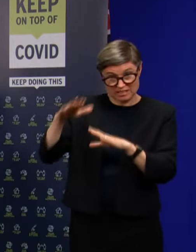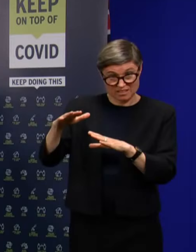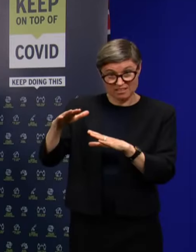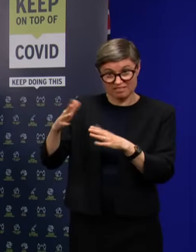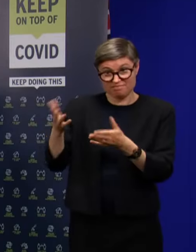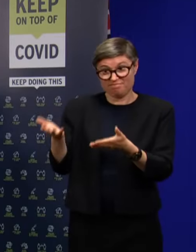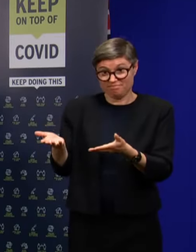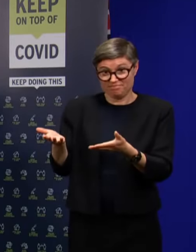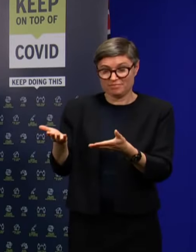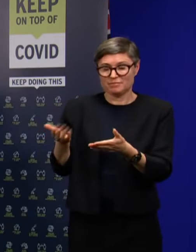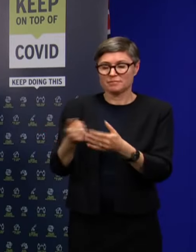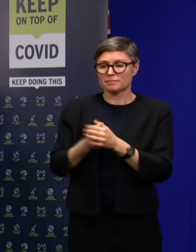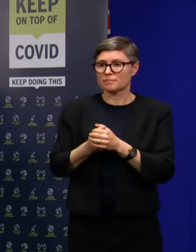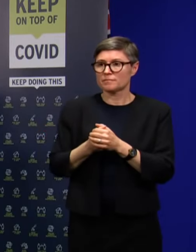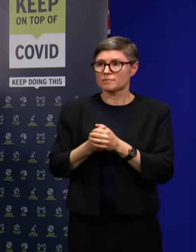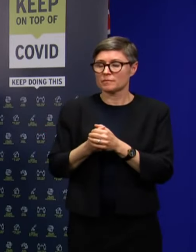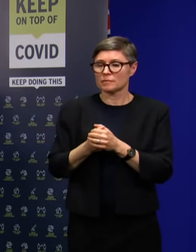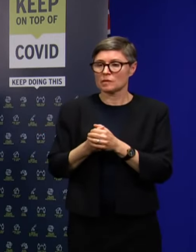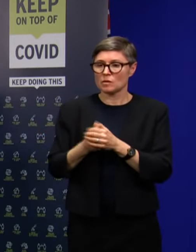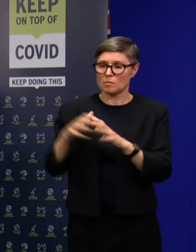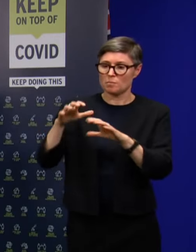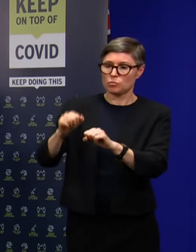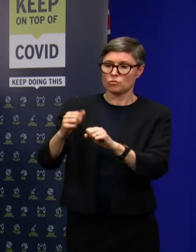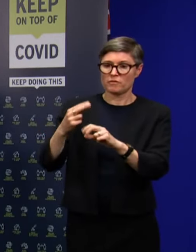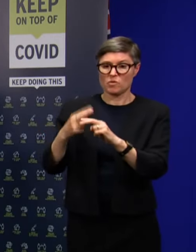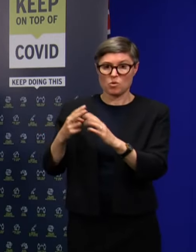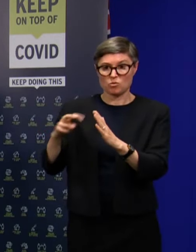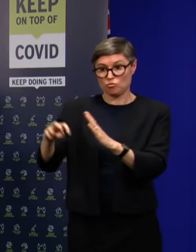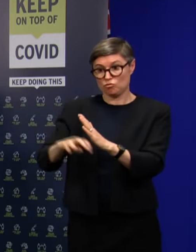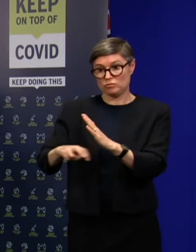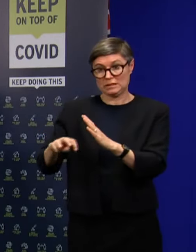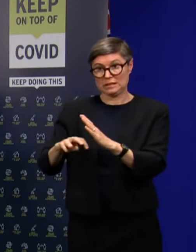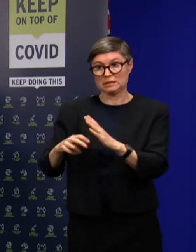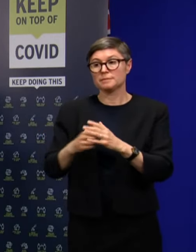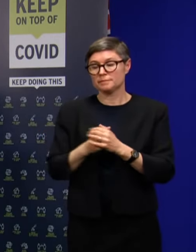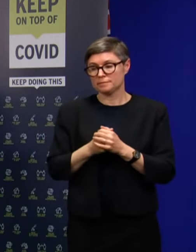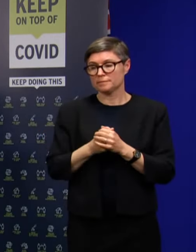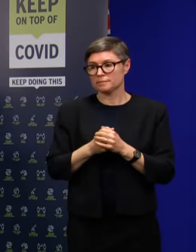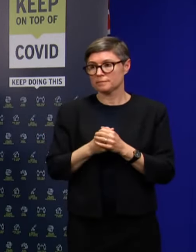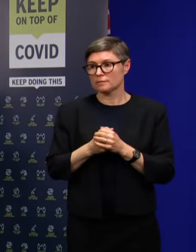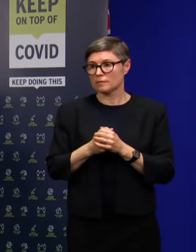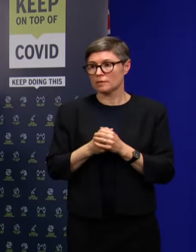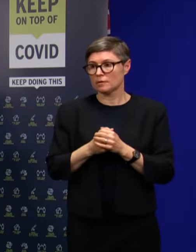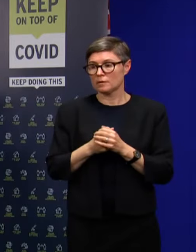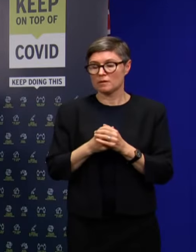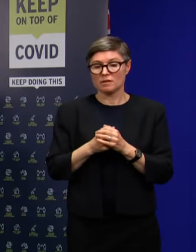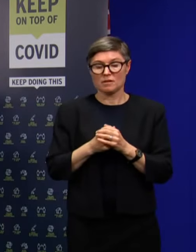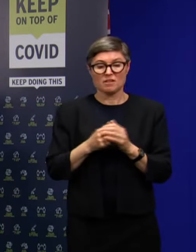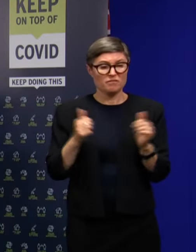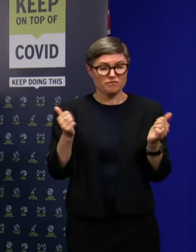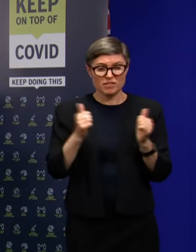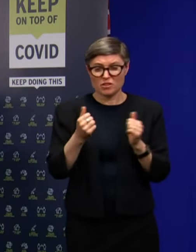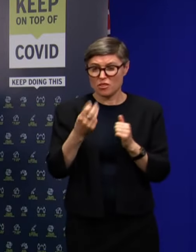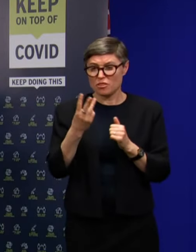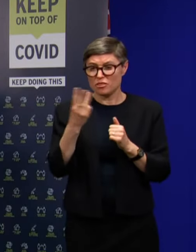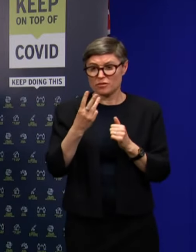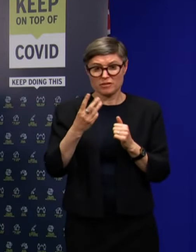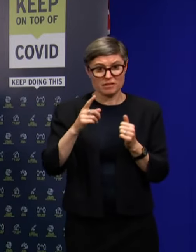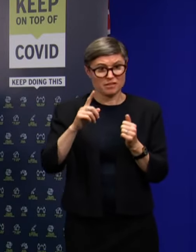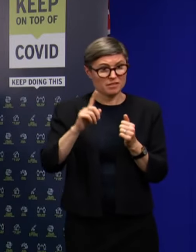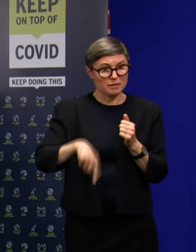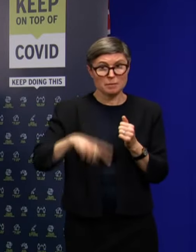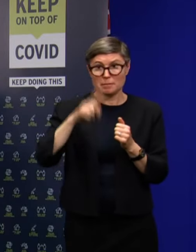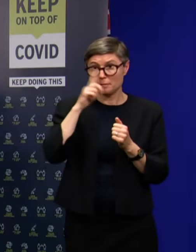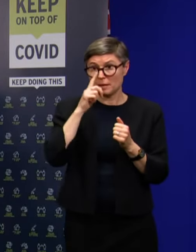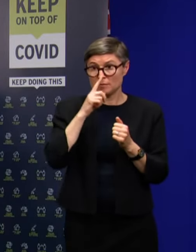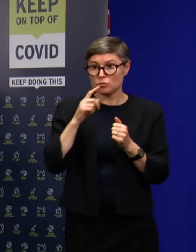which has been utilised for the purpose of quarantine. And I do note we've had over 13,000 people that have been